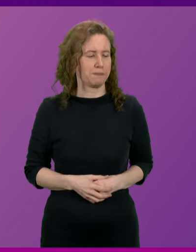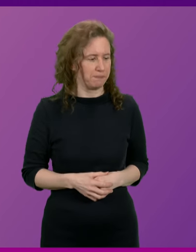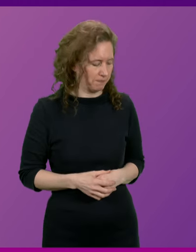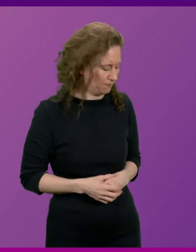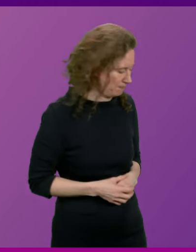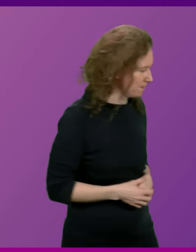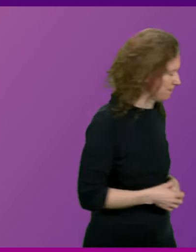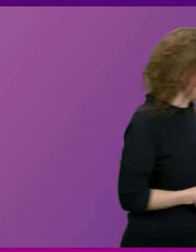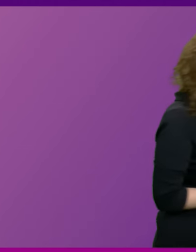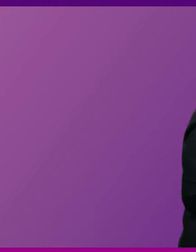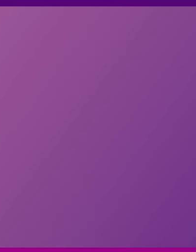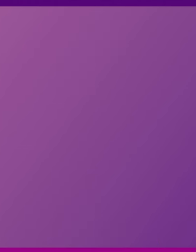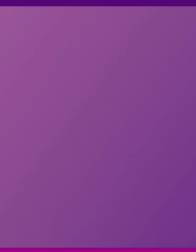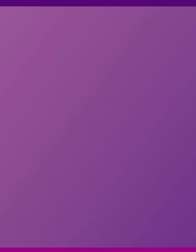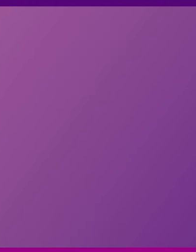Harper.